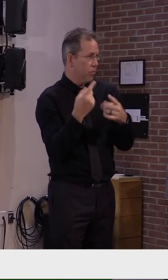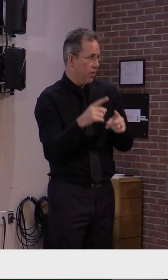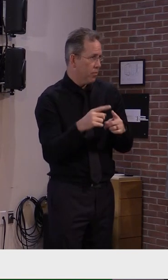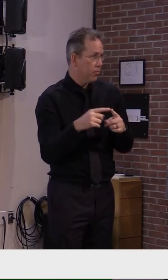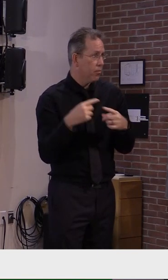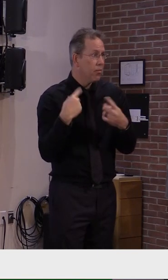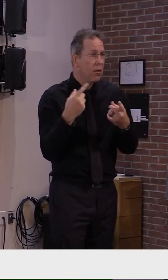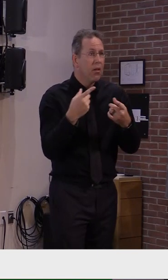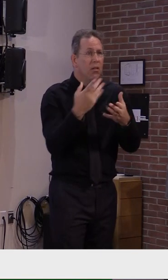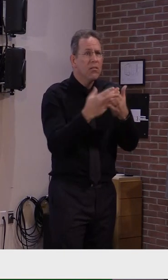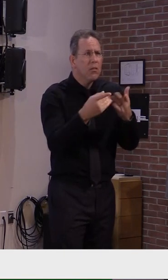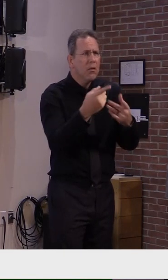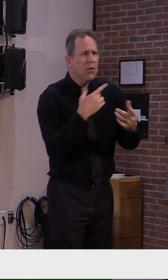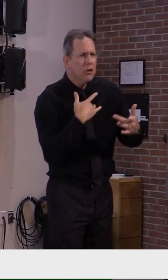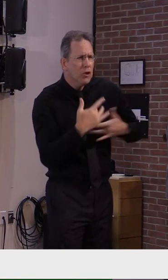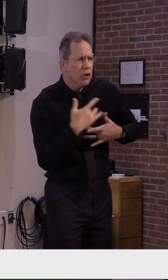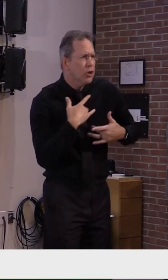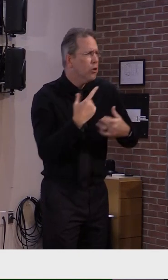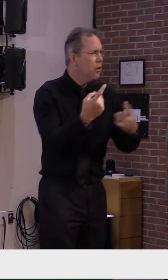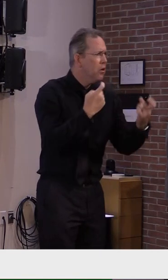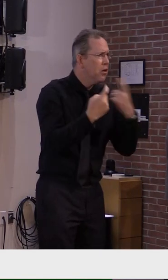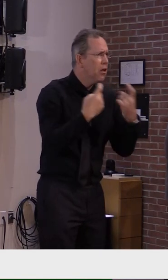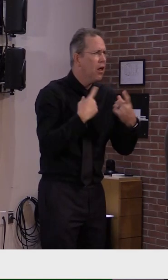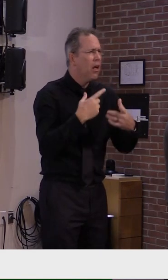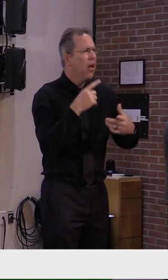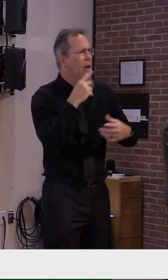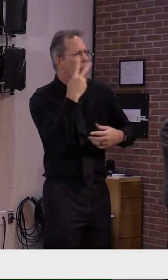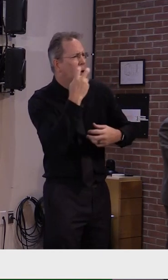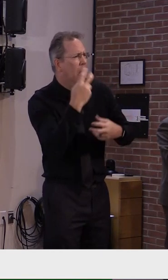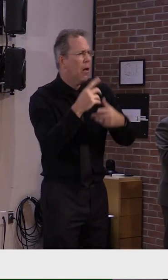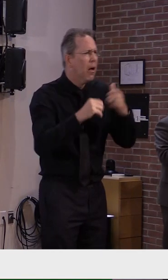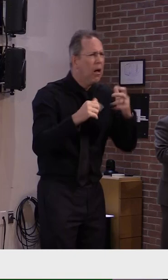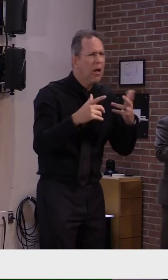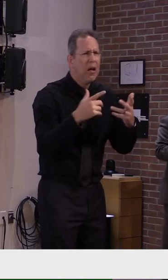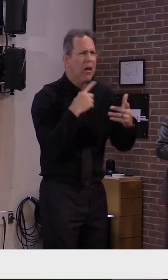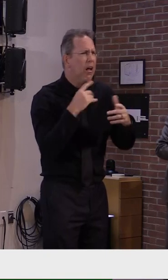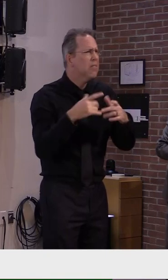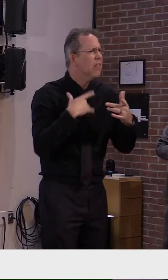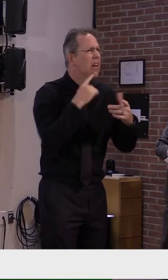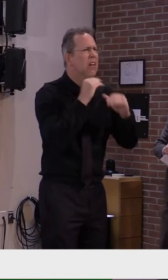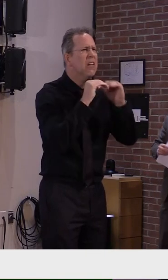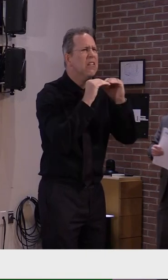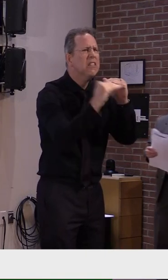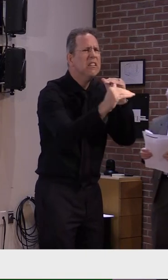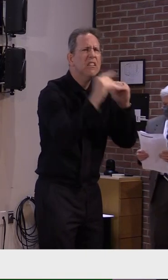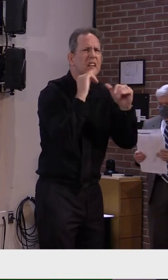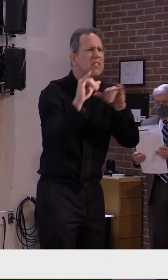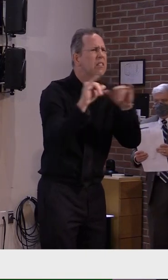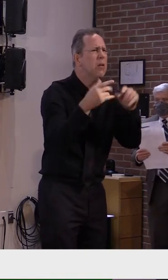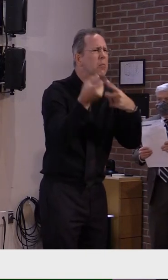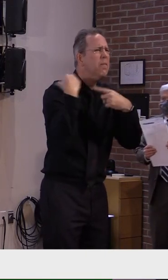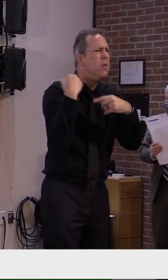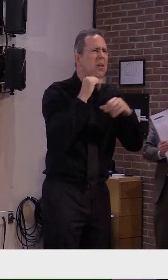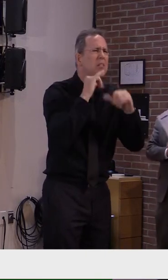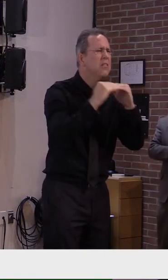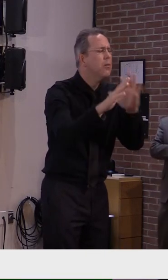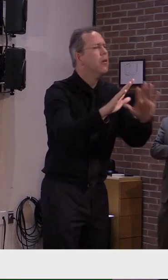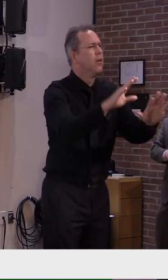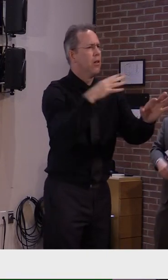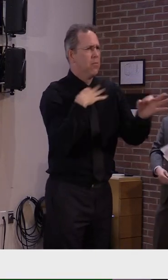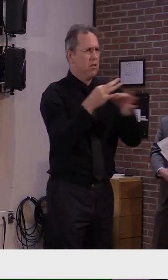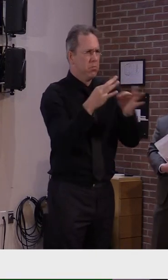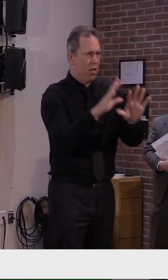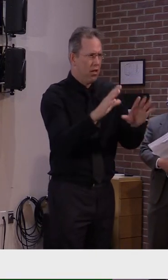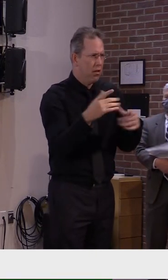people who believe there is inconsistency with our approach and from people who would prefer we shut down restaurants or